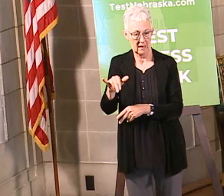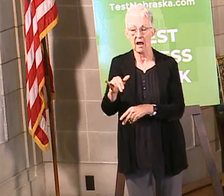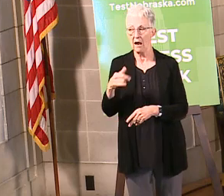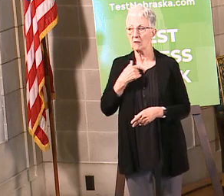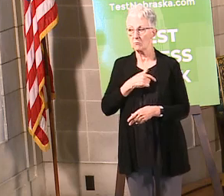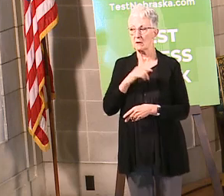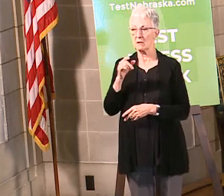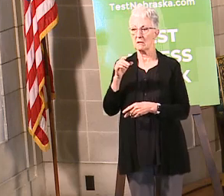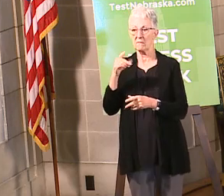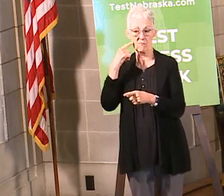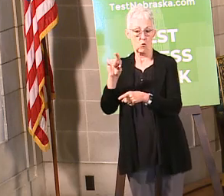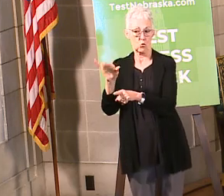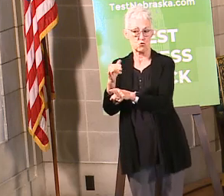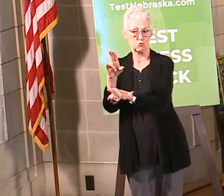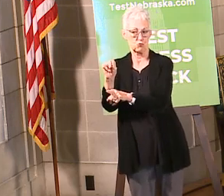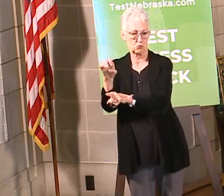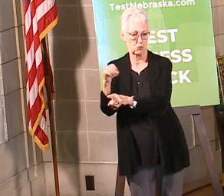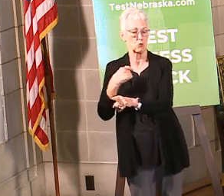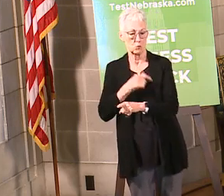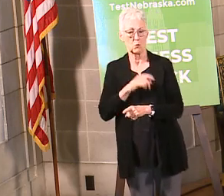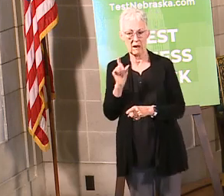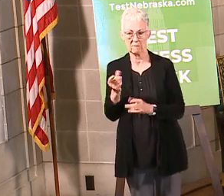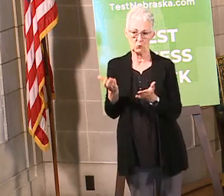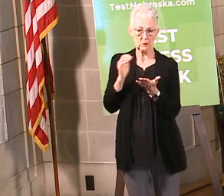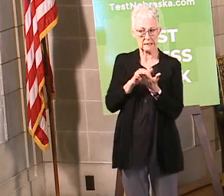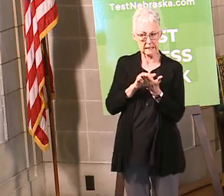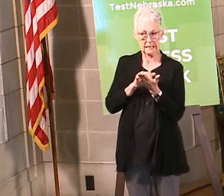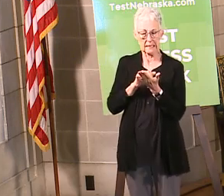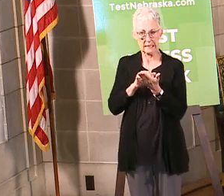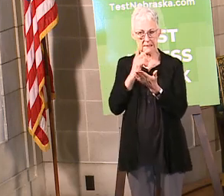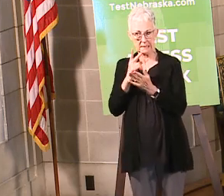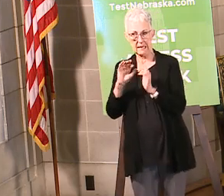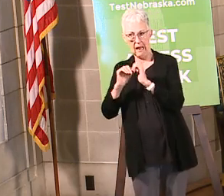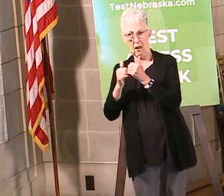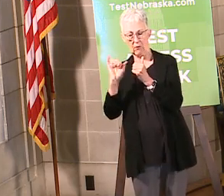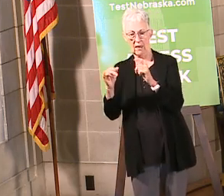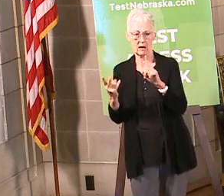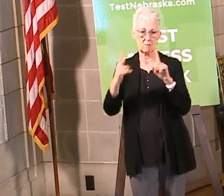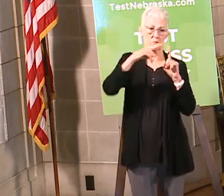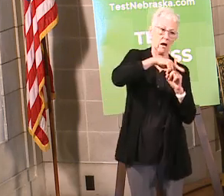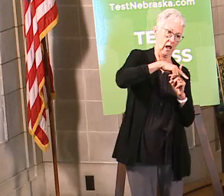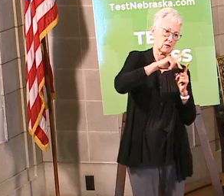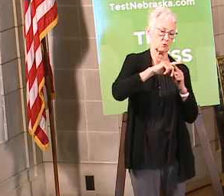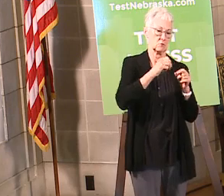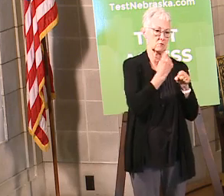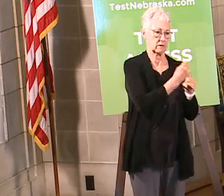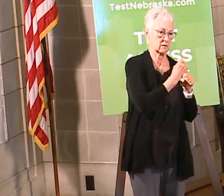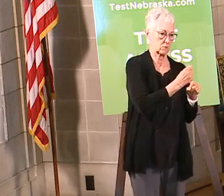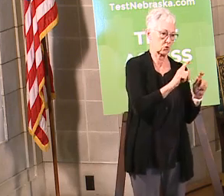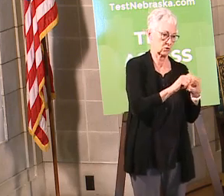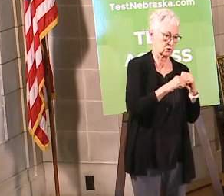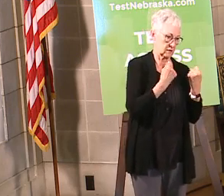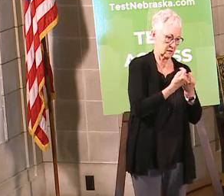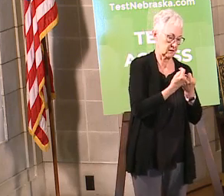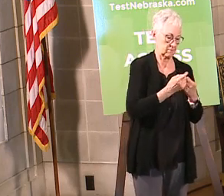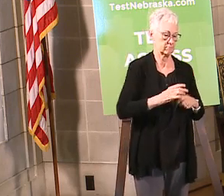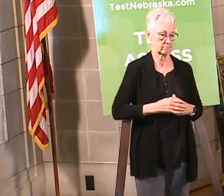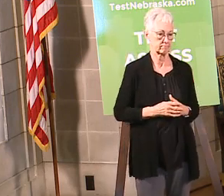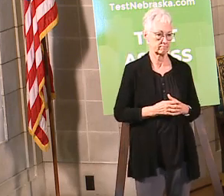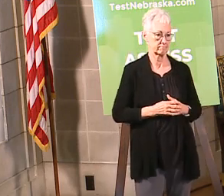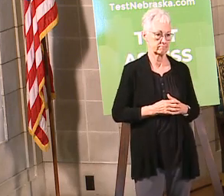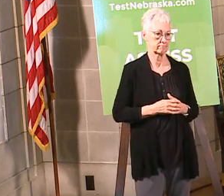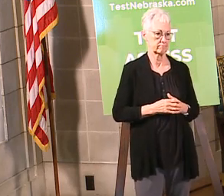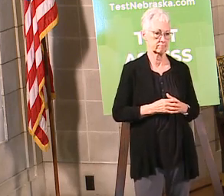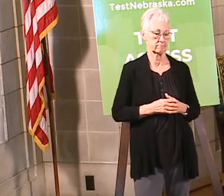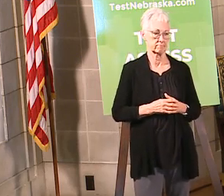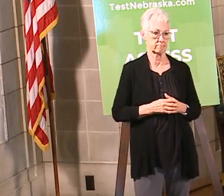quarantine applies to people who are coming in, you know, through the month of May. Governor, we have a couple of questions that have come in. One